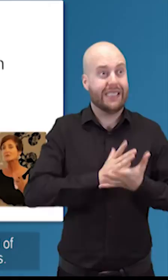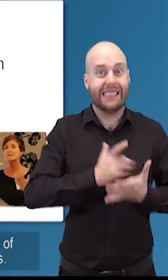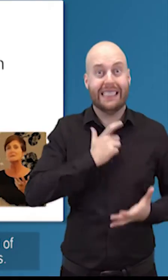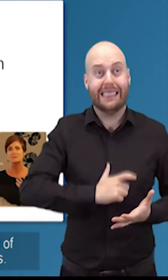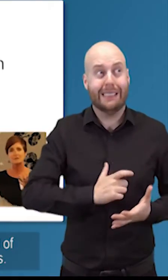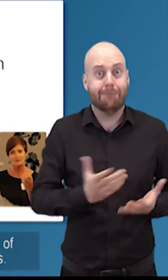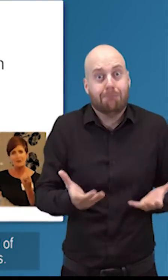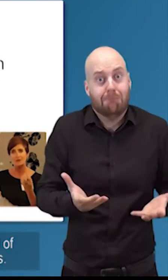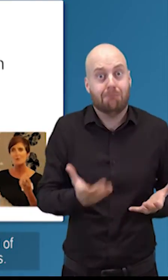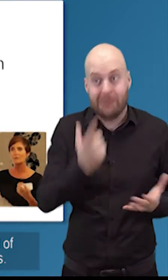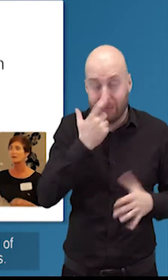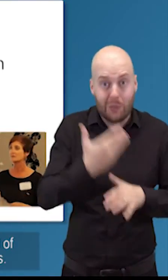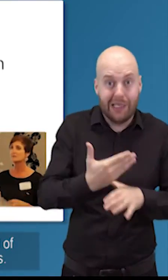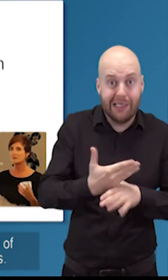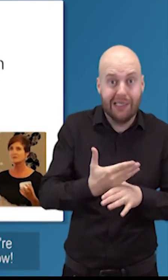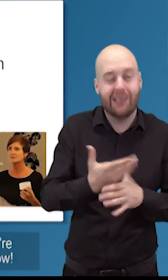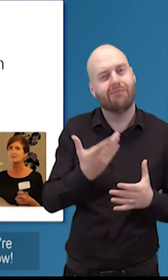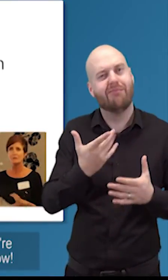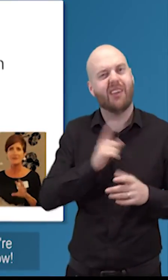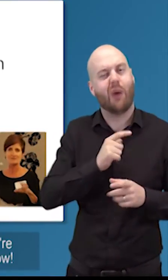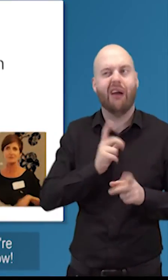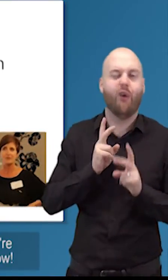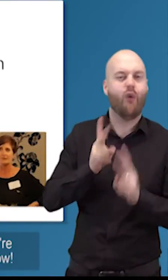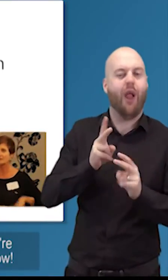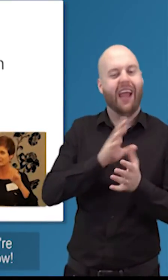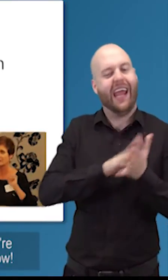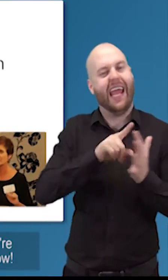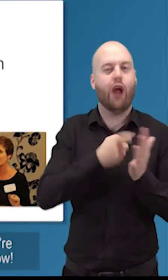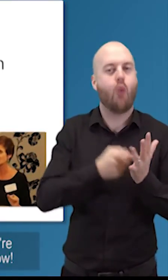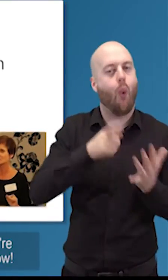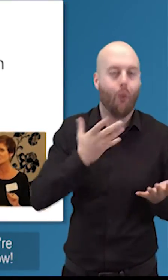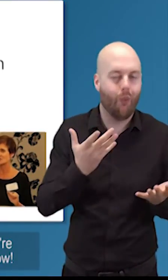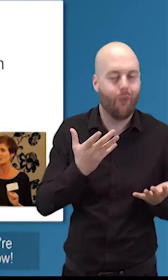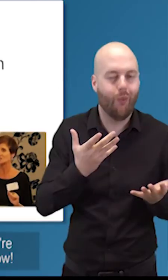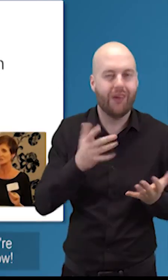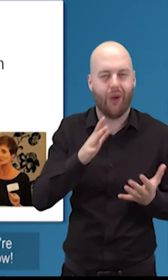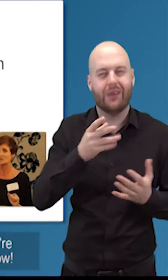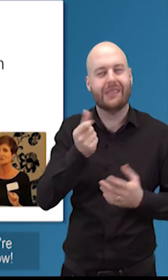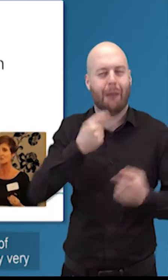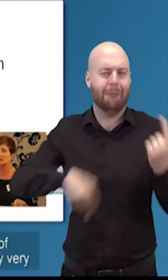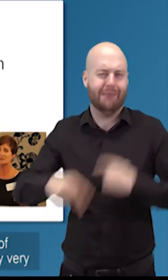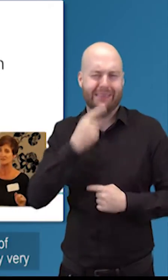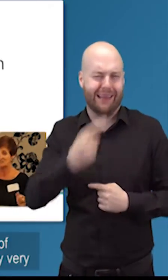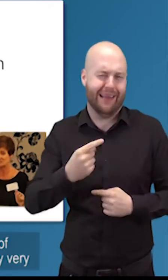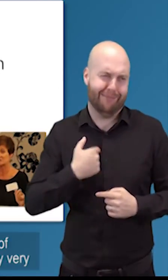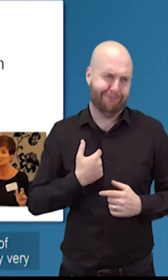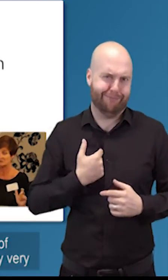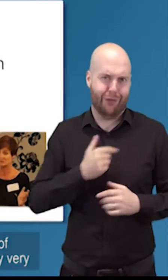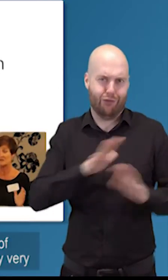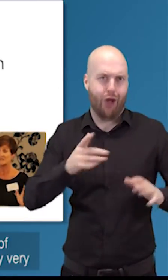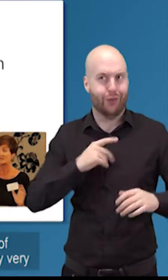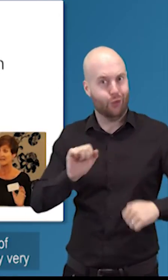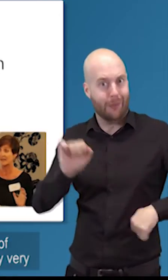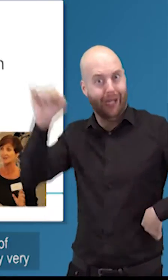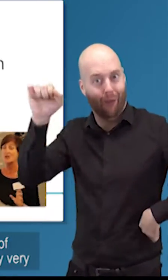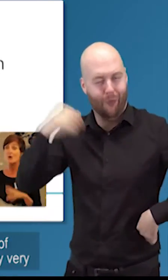so we see them quite heroic figures somebody says to me well that's not very fair we're very professional we're not just heroes you know we don't just put on a pair of tights and a pair of